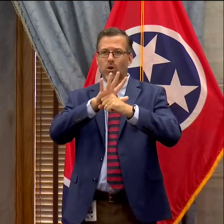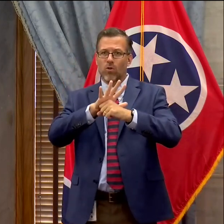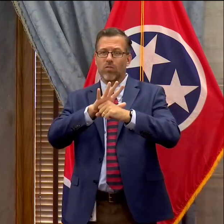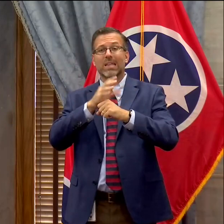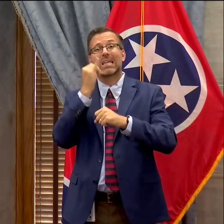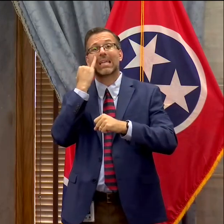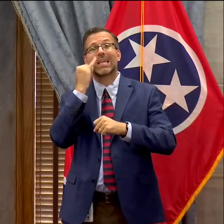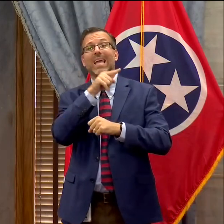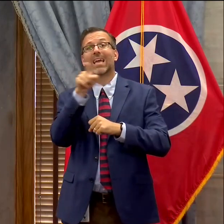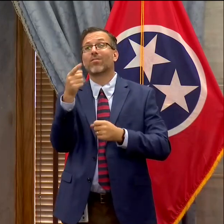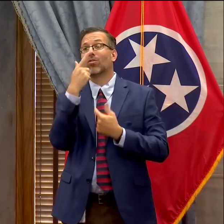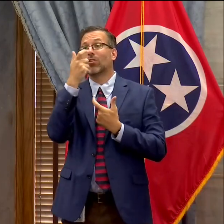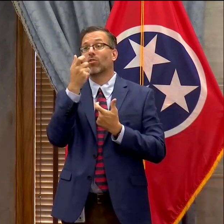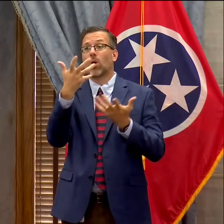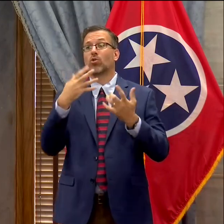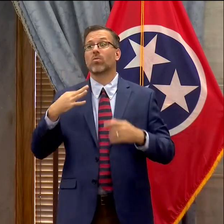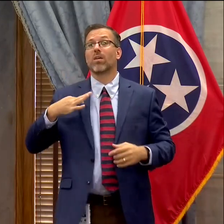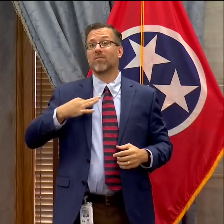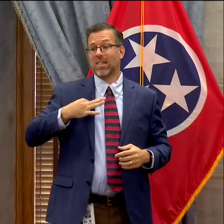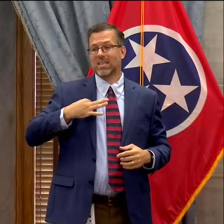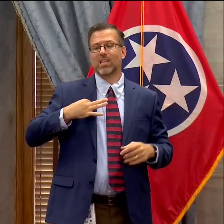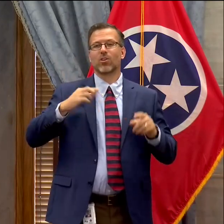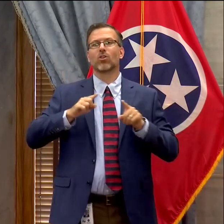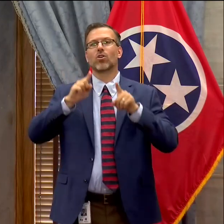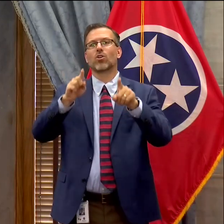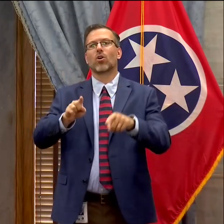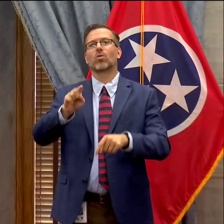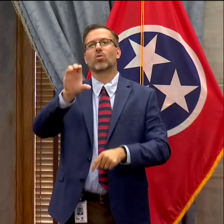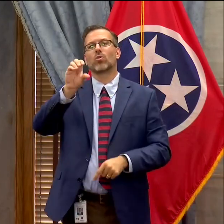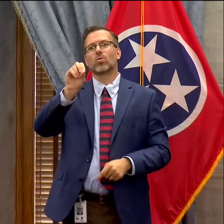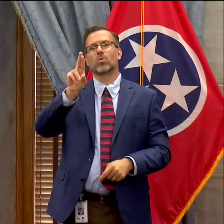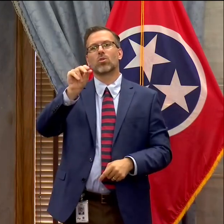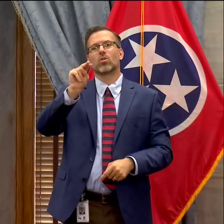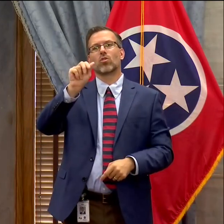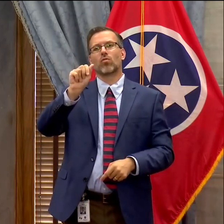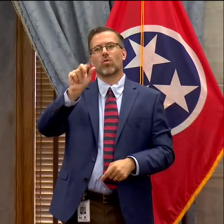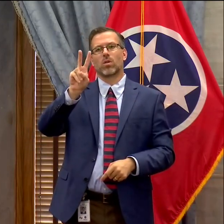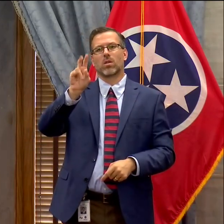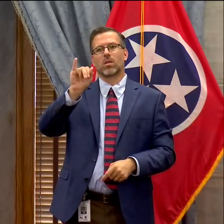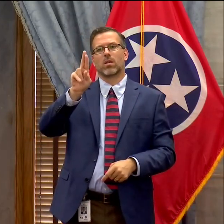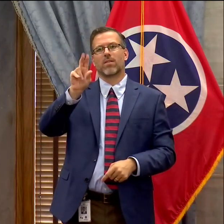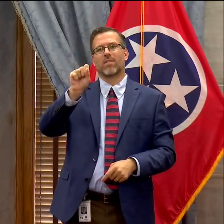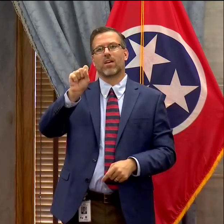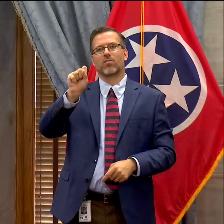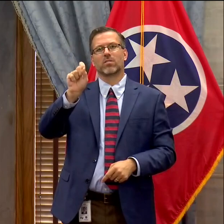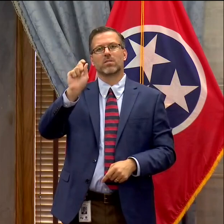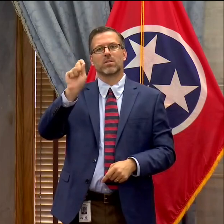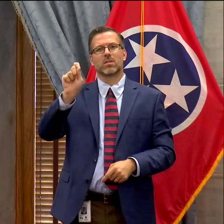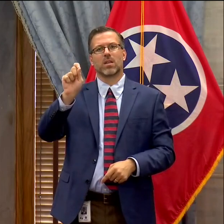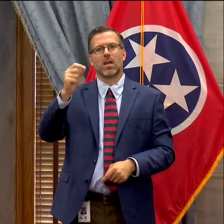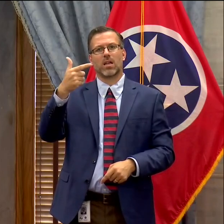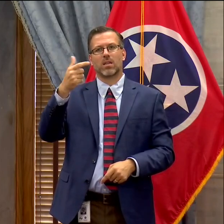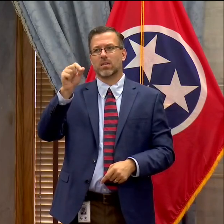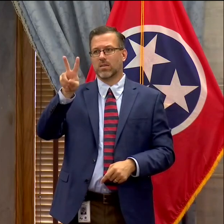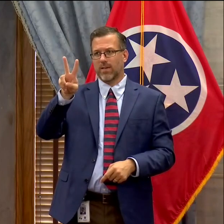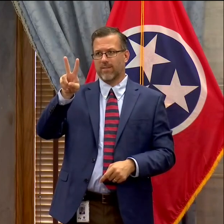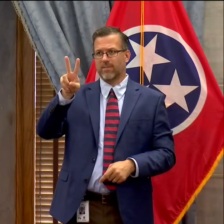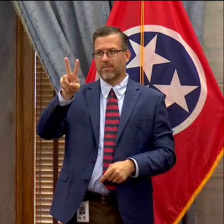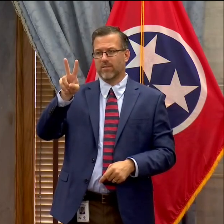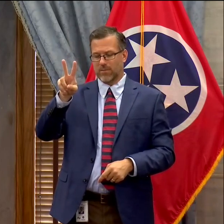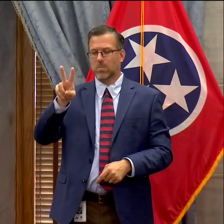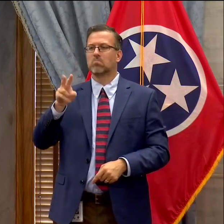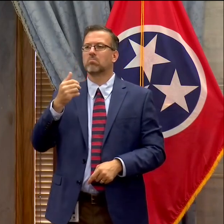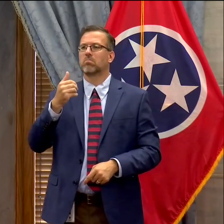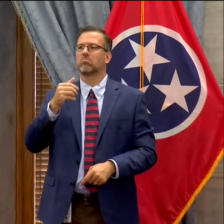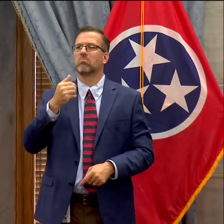participate if you want to volunteer by going to coronavirus.gov and looking at additional information and